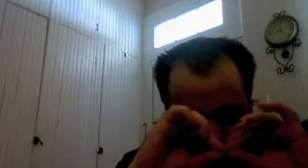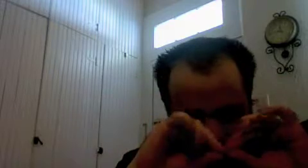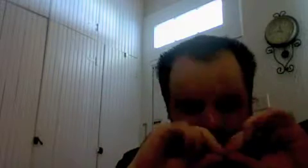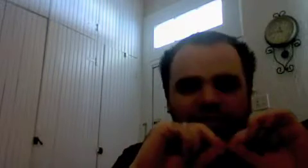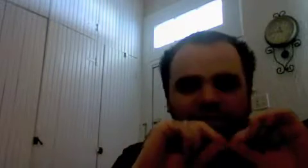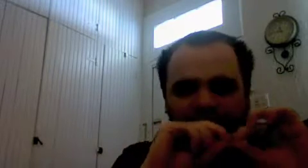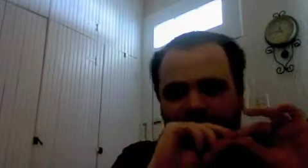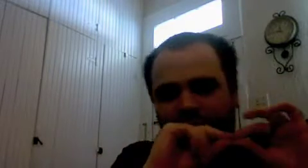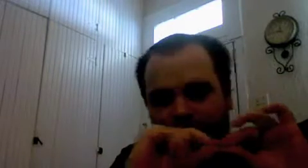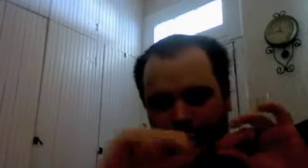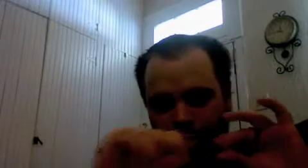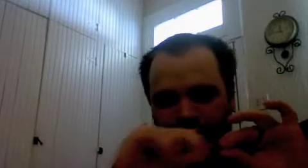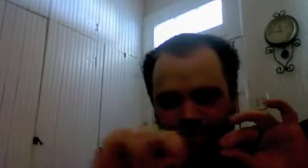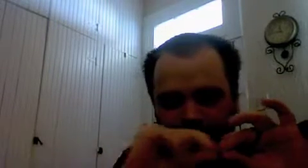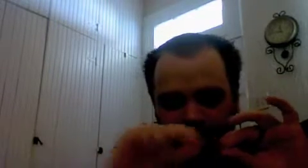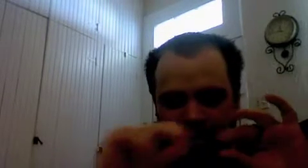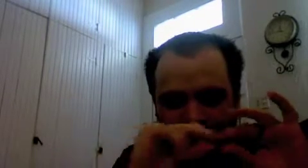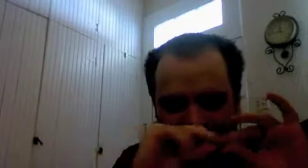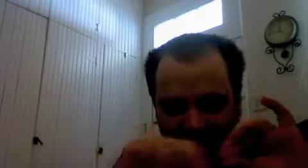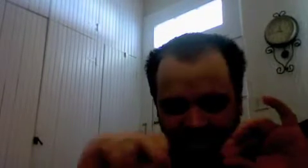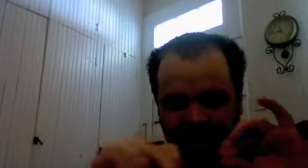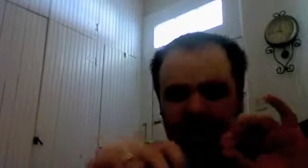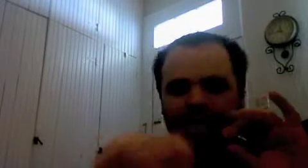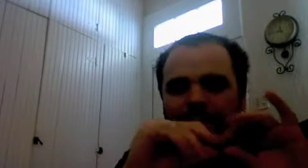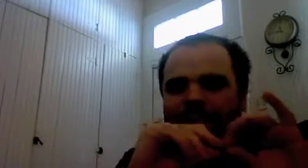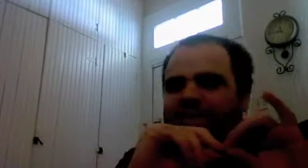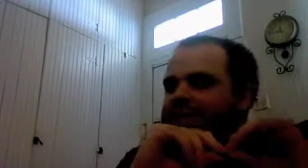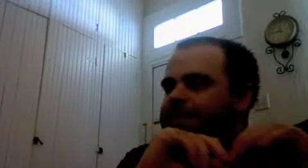is is pure simple negativity that means that